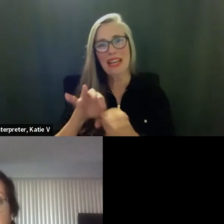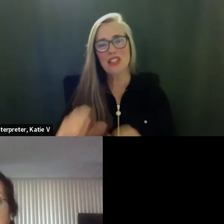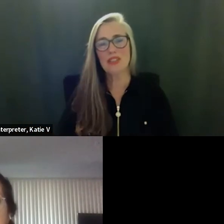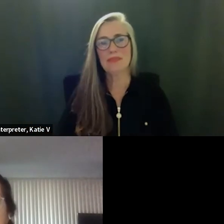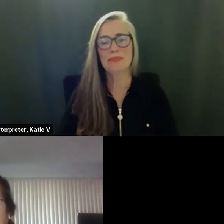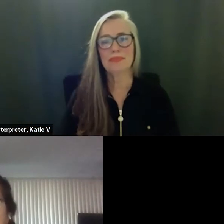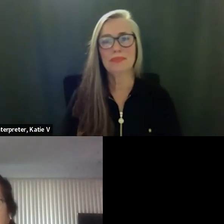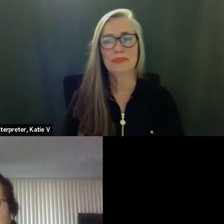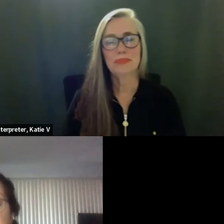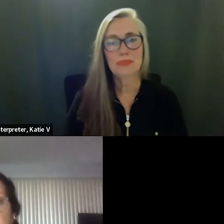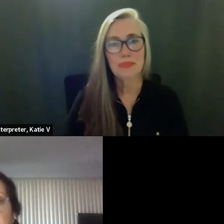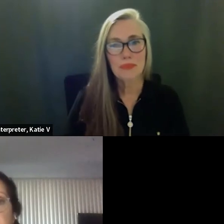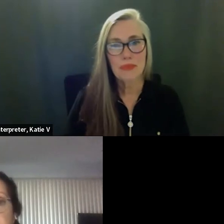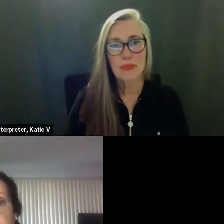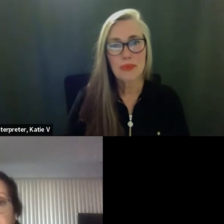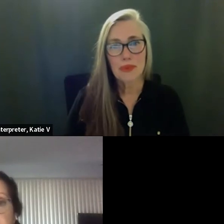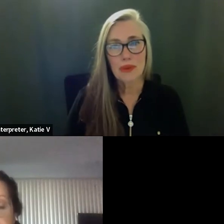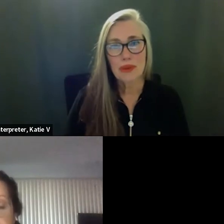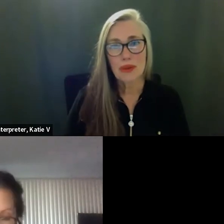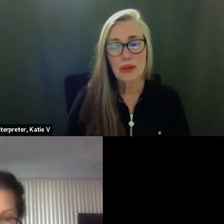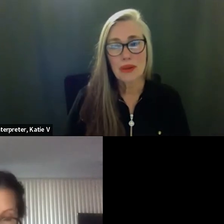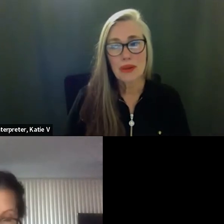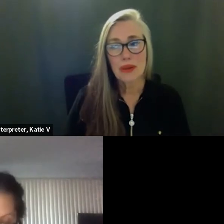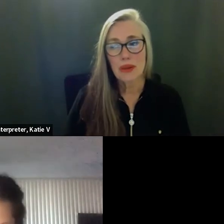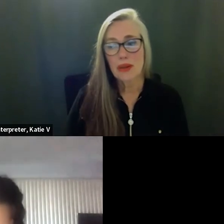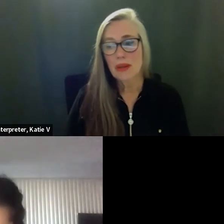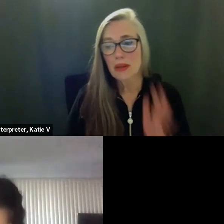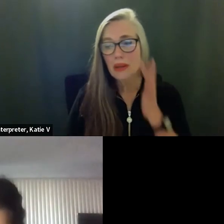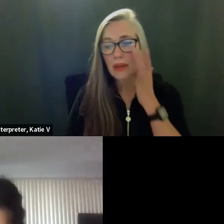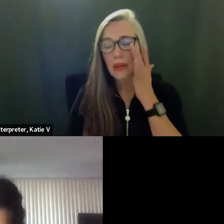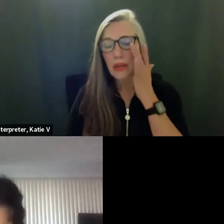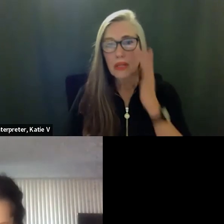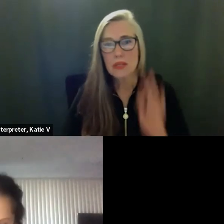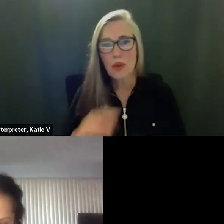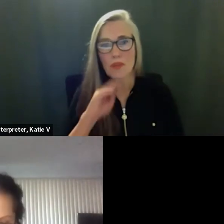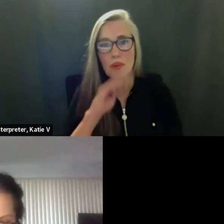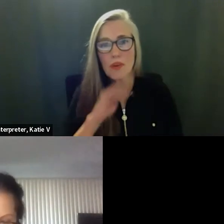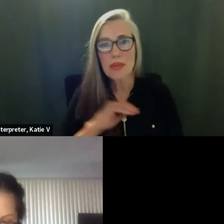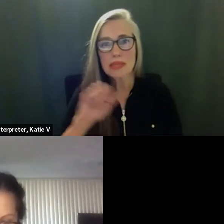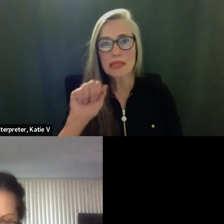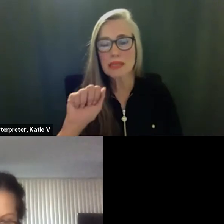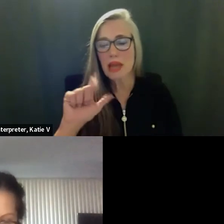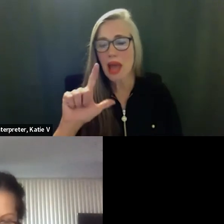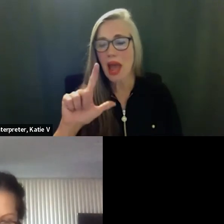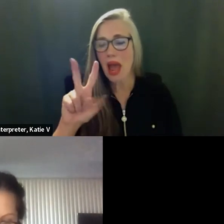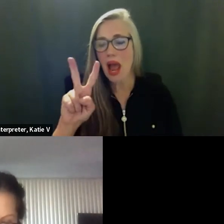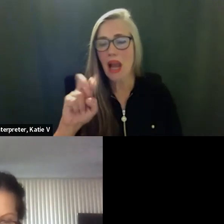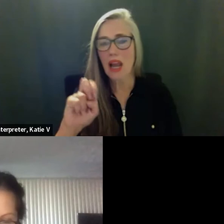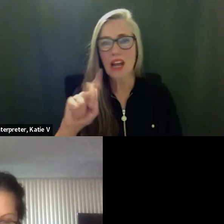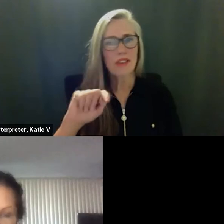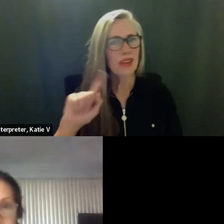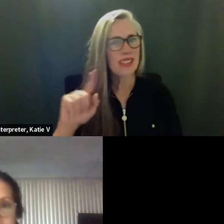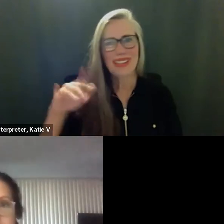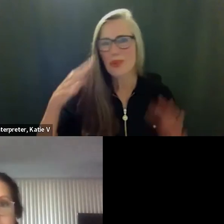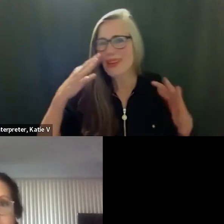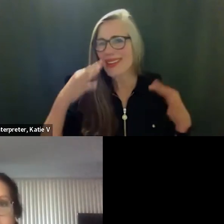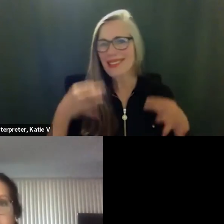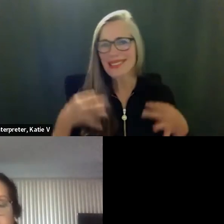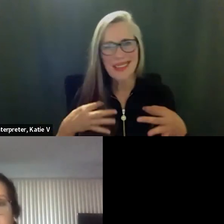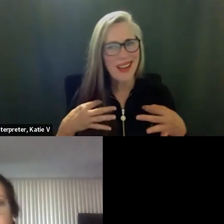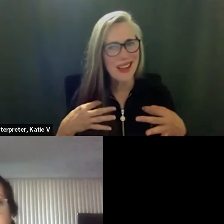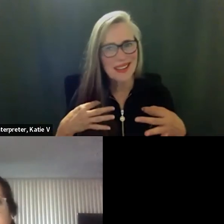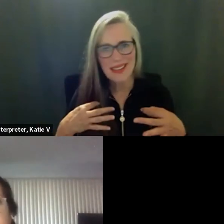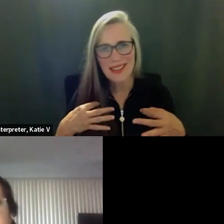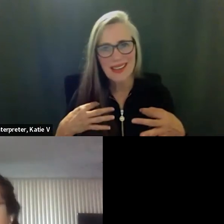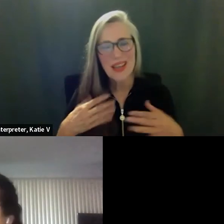in of an election on the what we're to to be so i appreciate